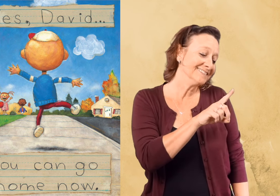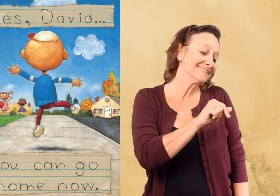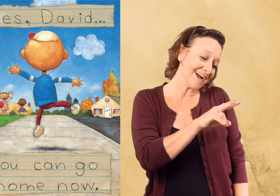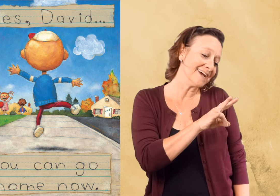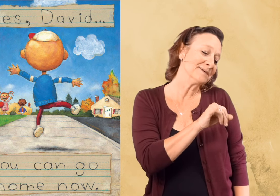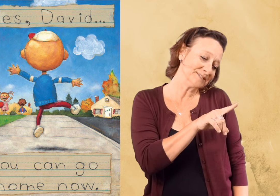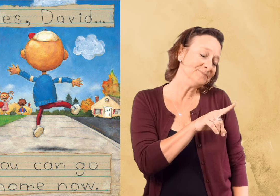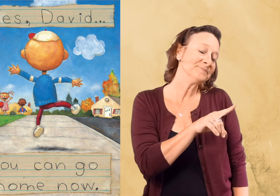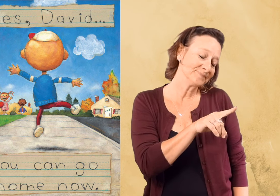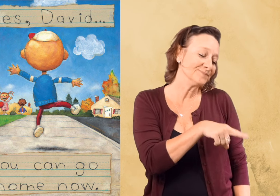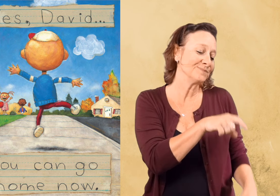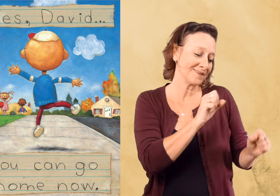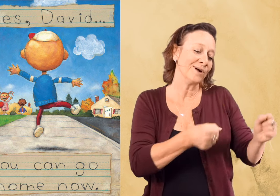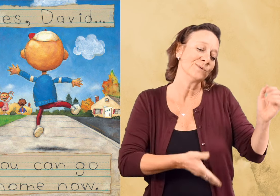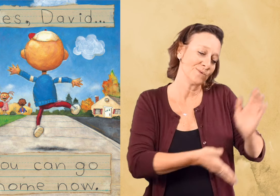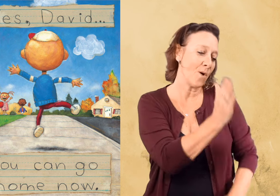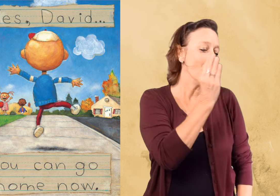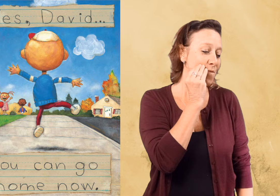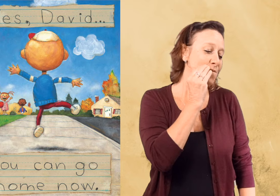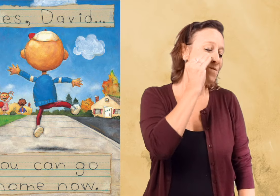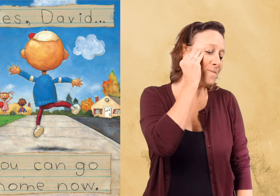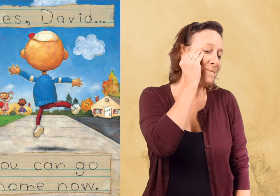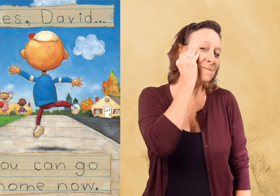Yes, David, you can go home now.